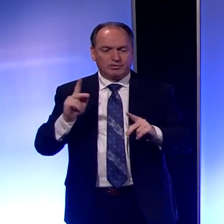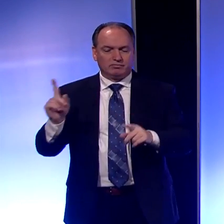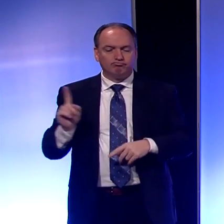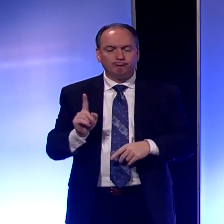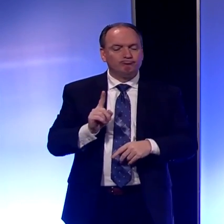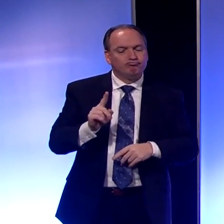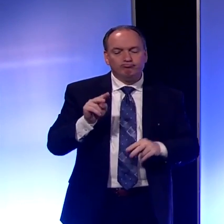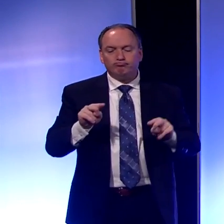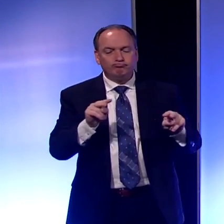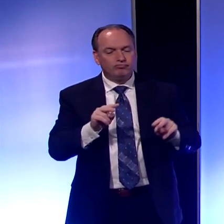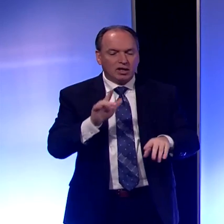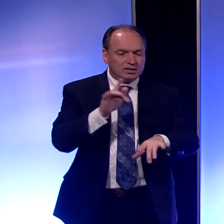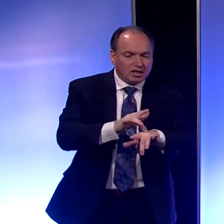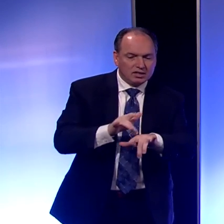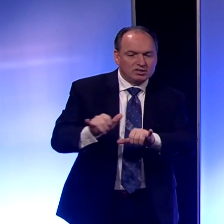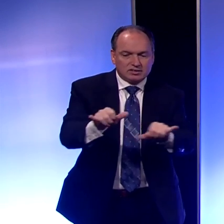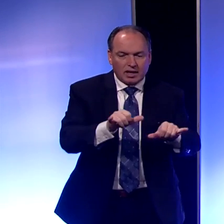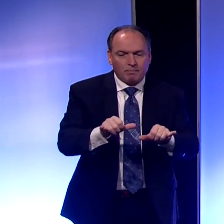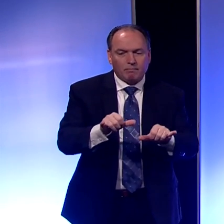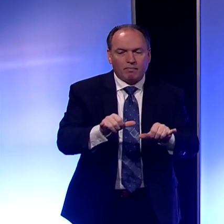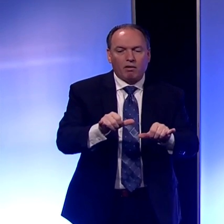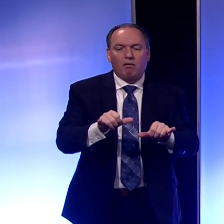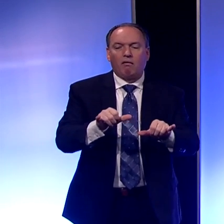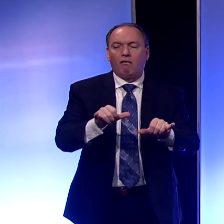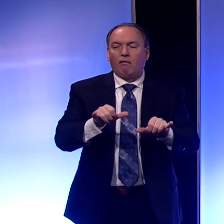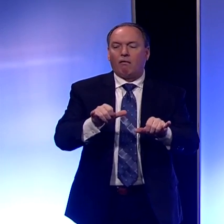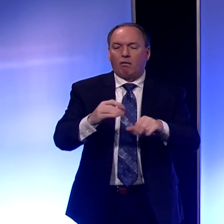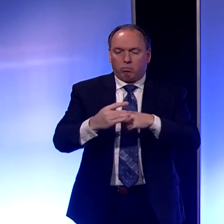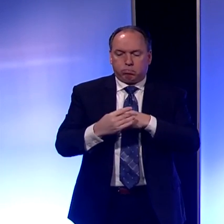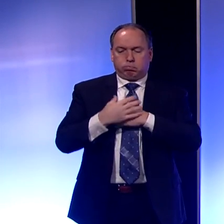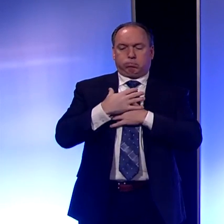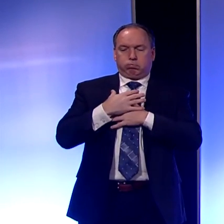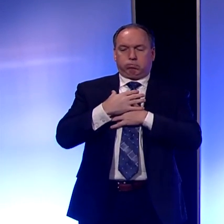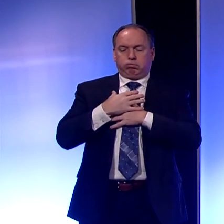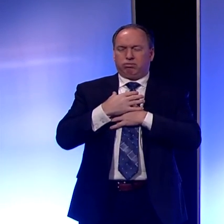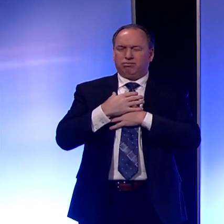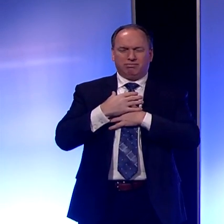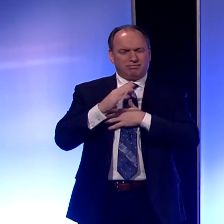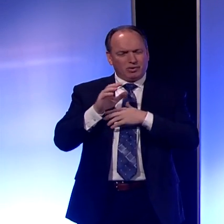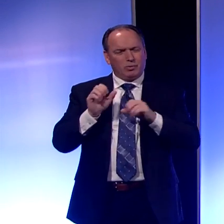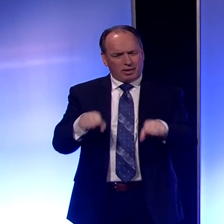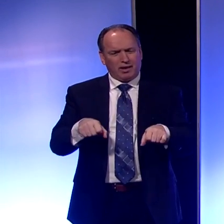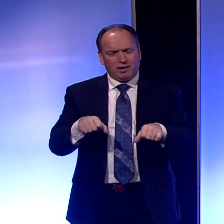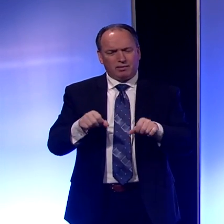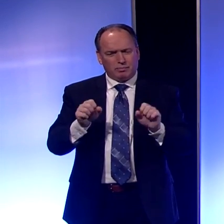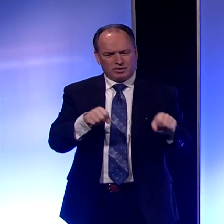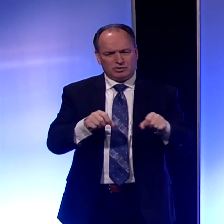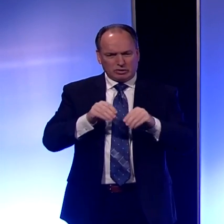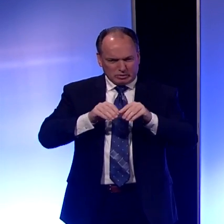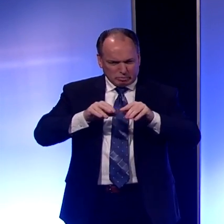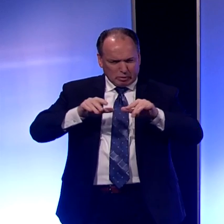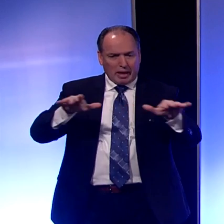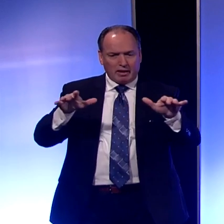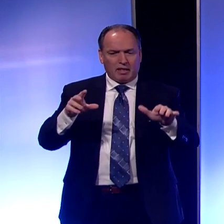and they touch the same stuff this person touched. You know, you could potentially spread it that way pretty quickly.